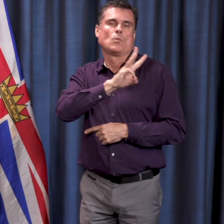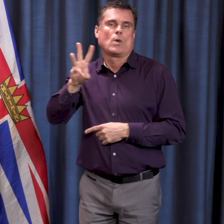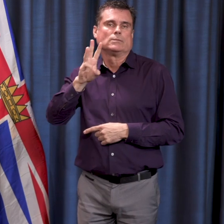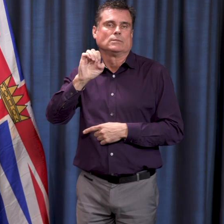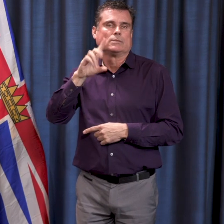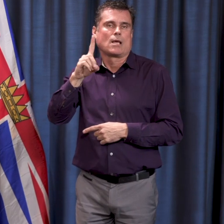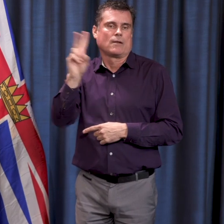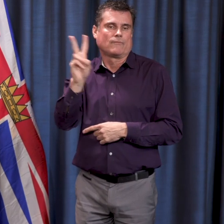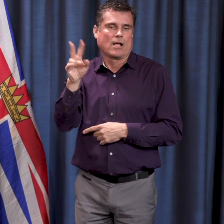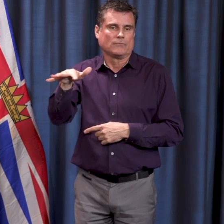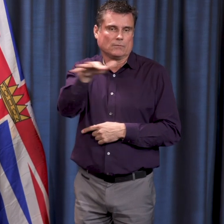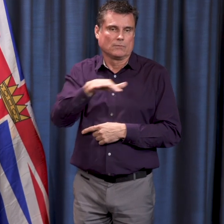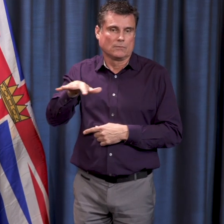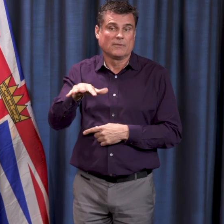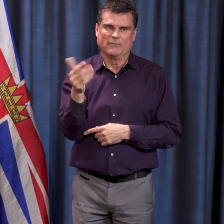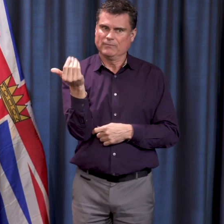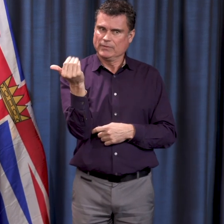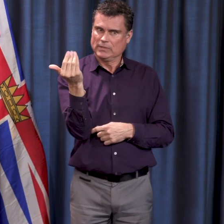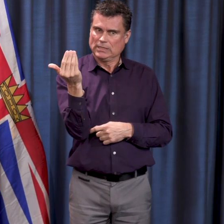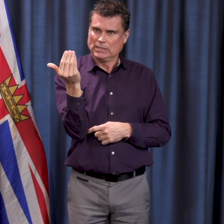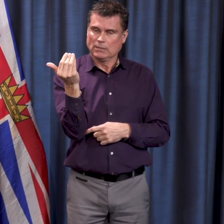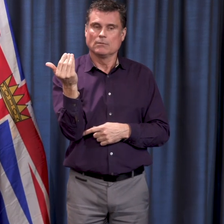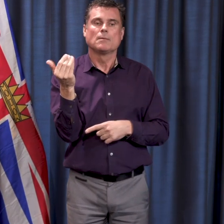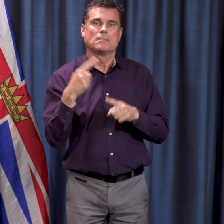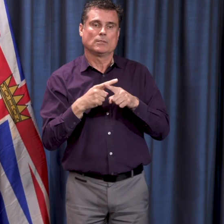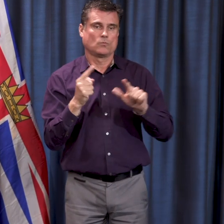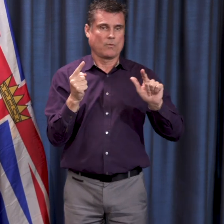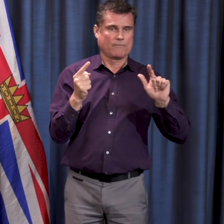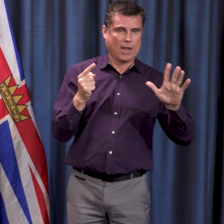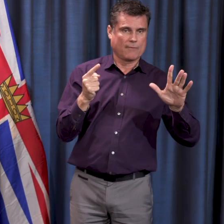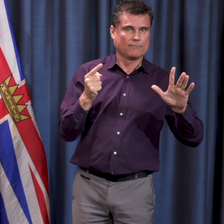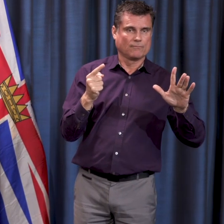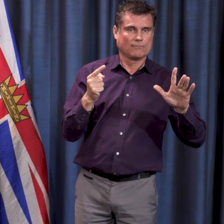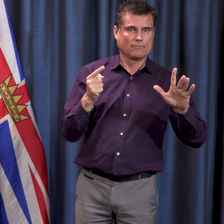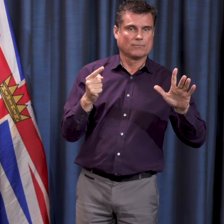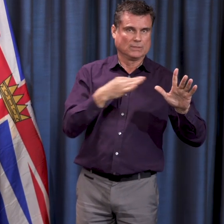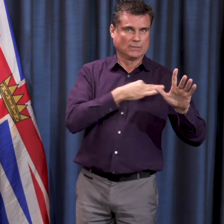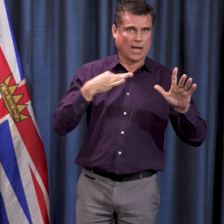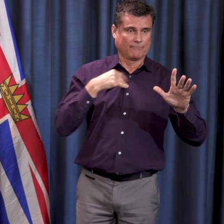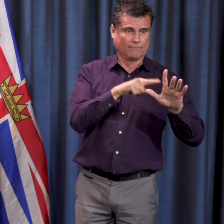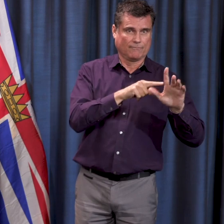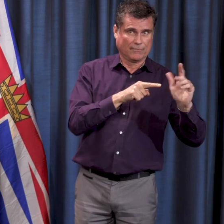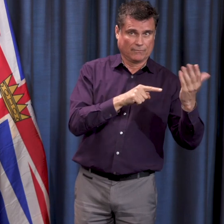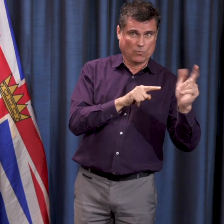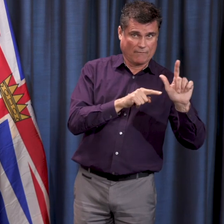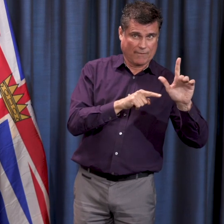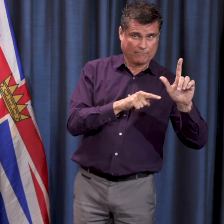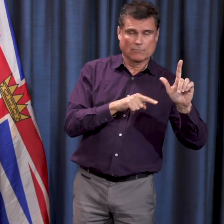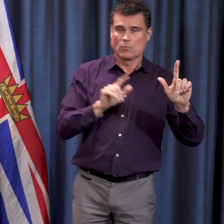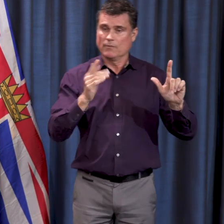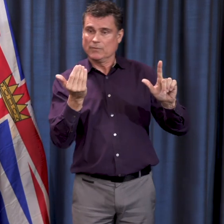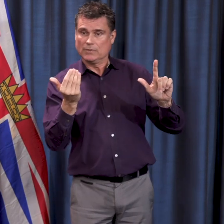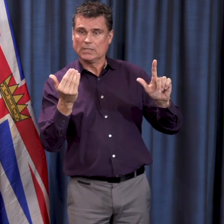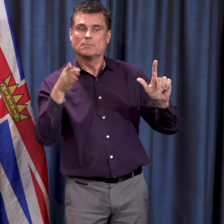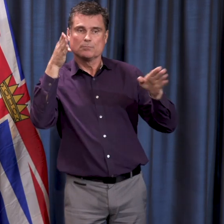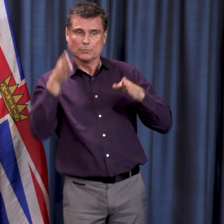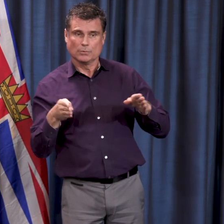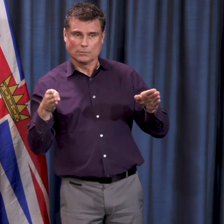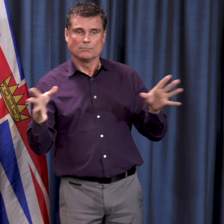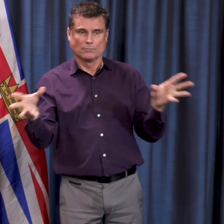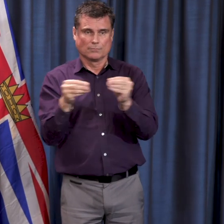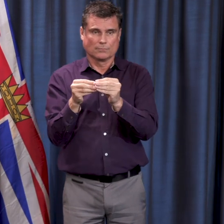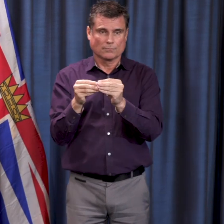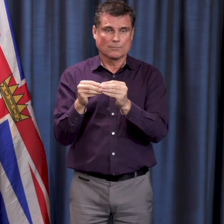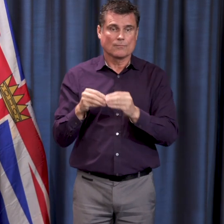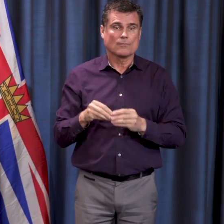there. And Fraser Health, we have Delta View and Dufferin care centres, both of whom